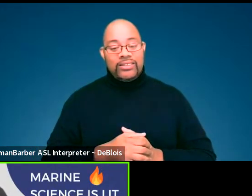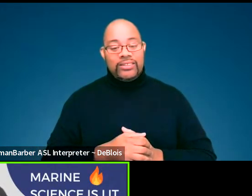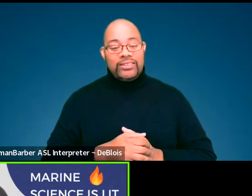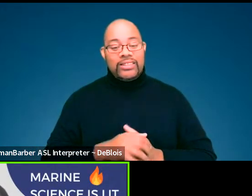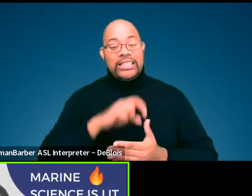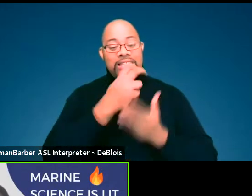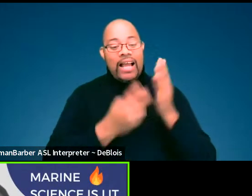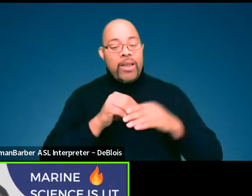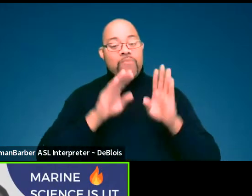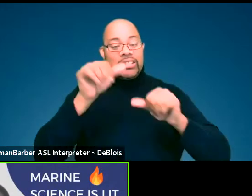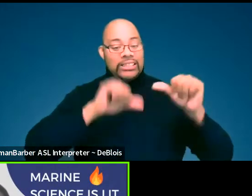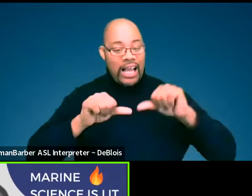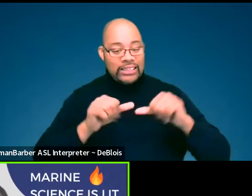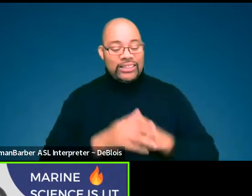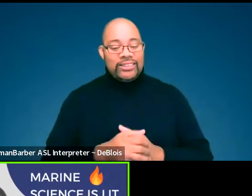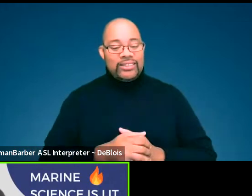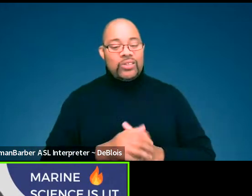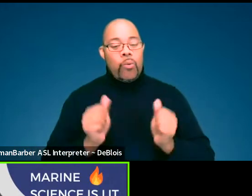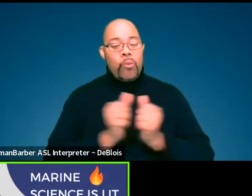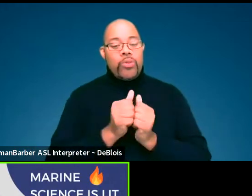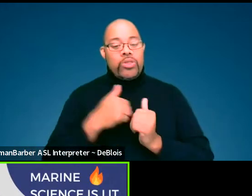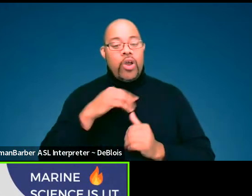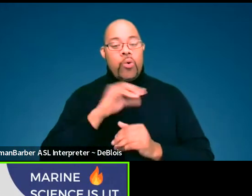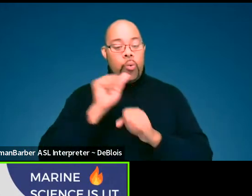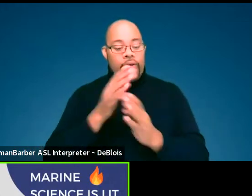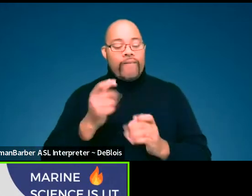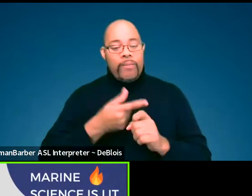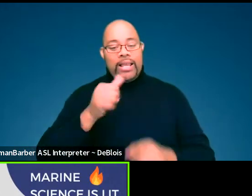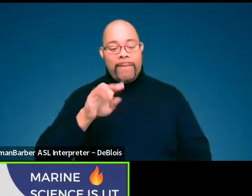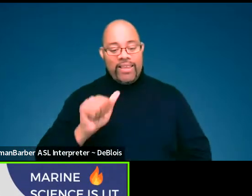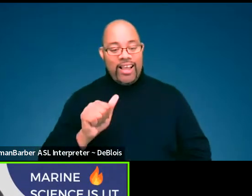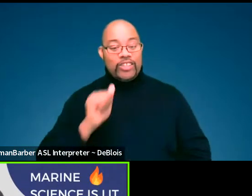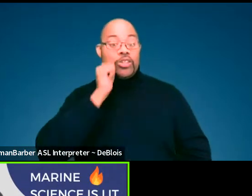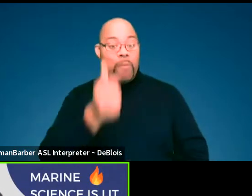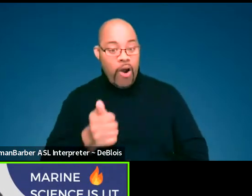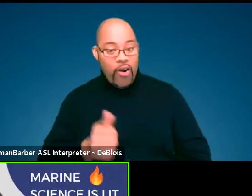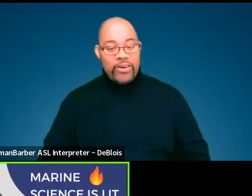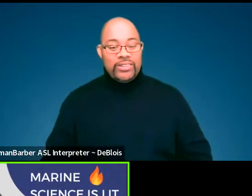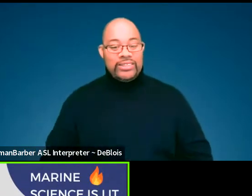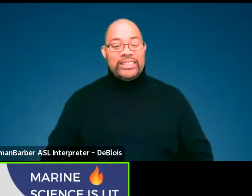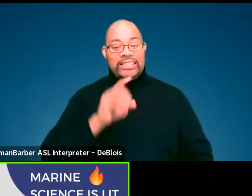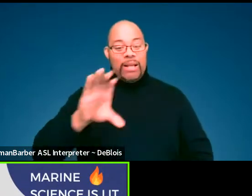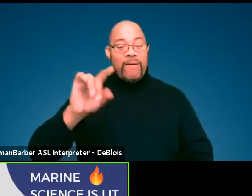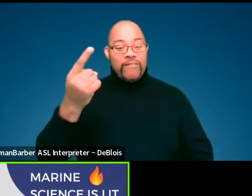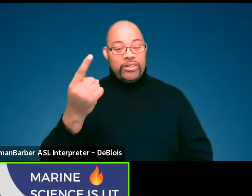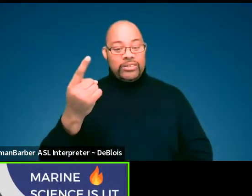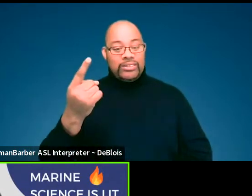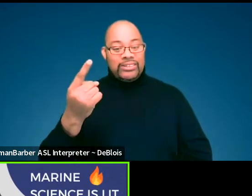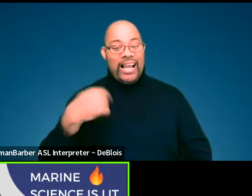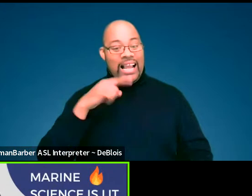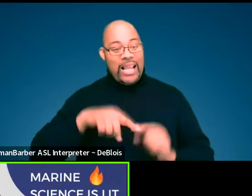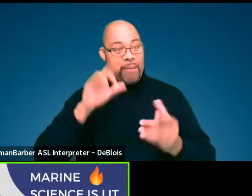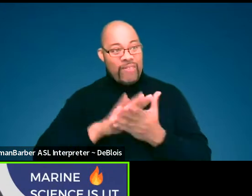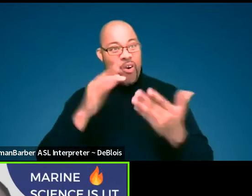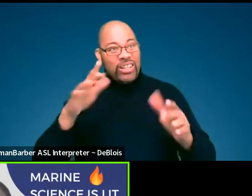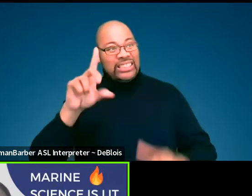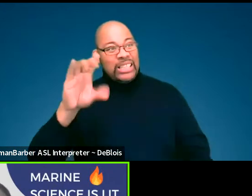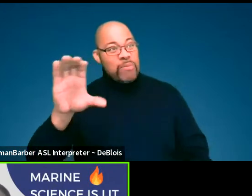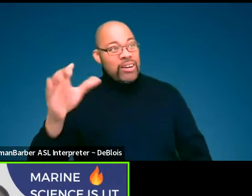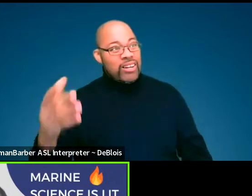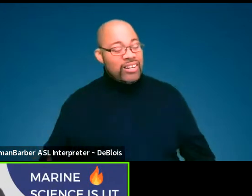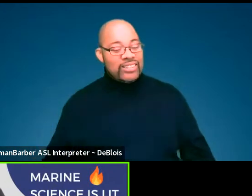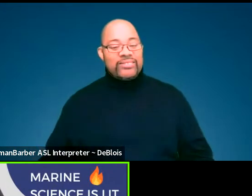dive into marine science, uh, with our colleagues from the Gambia tomorrow, December 1st. Oh my goodness. I can't believe it's already December.